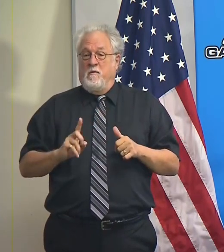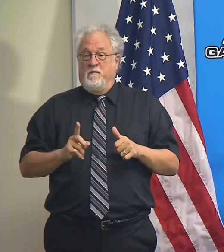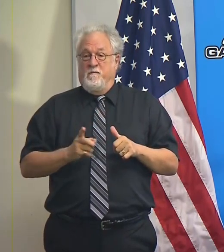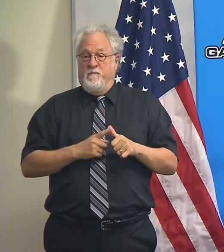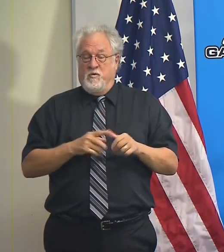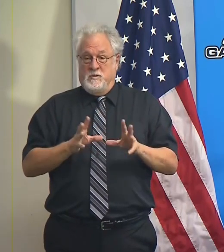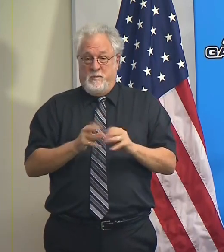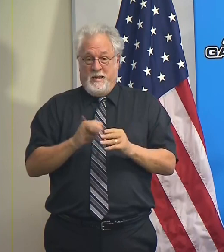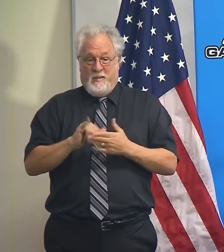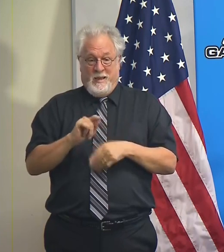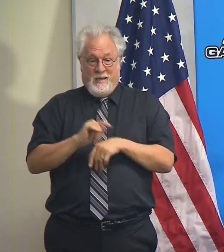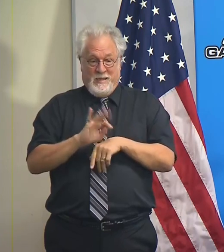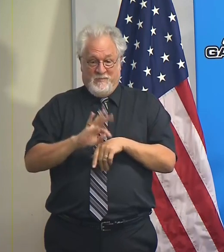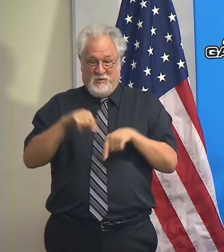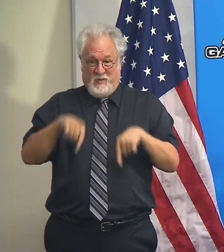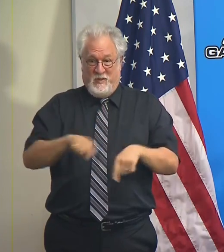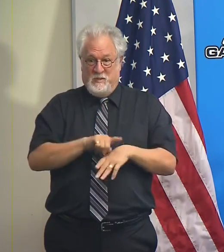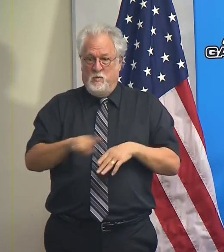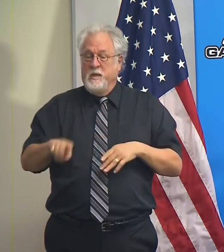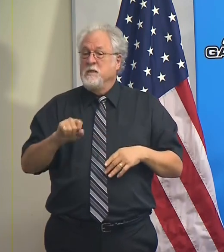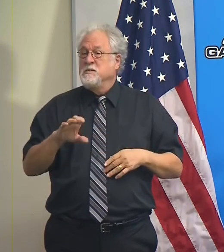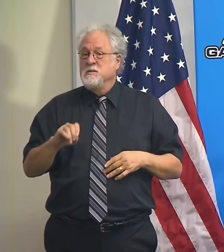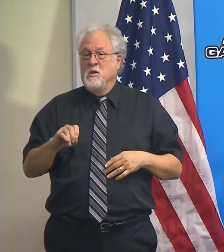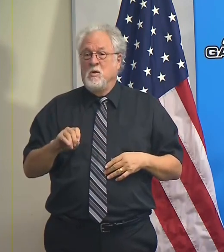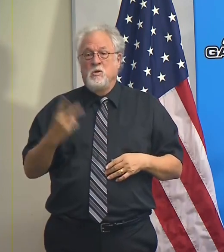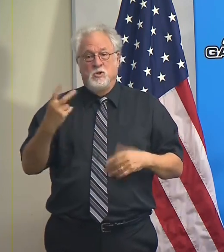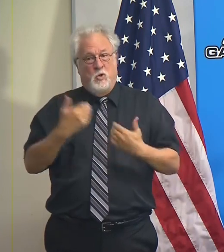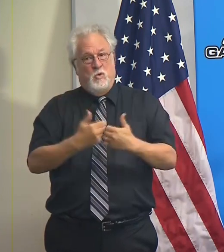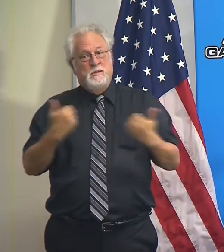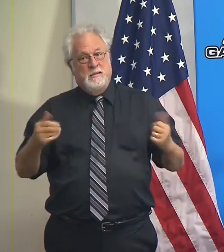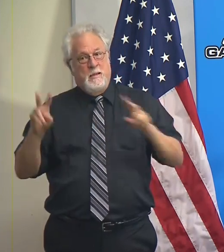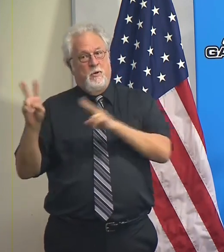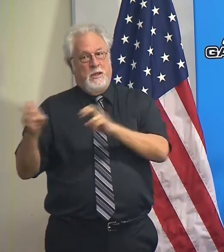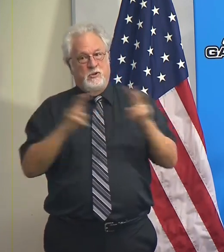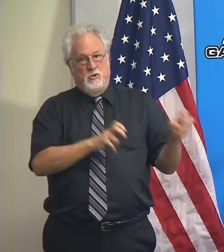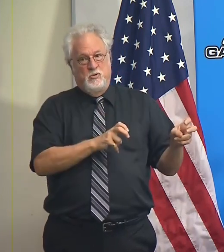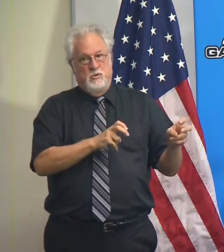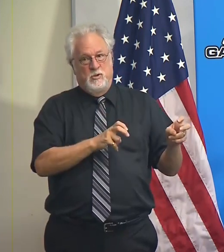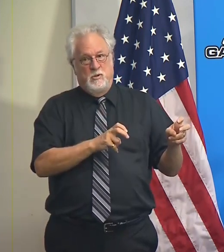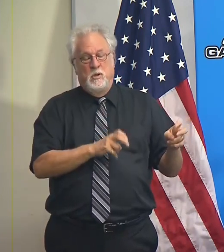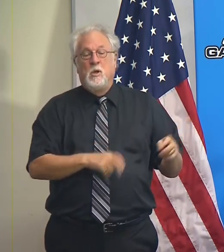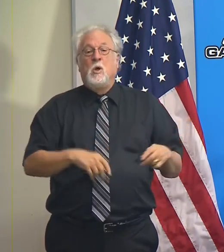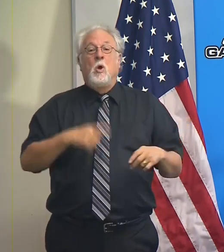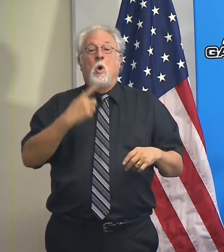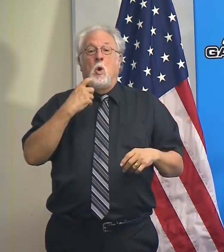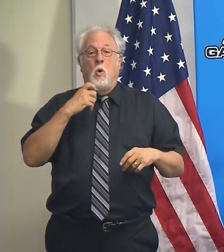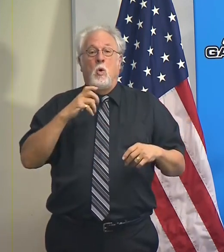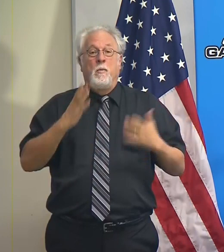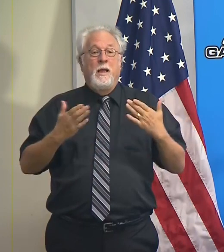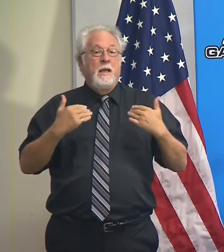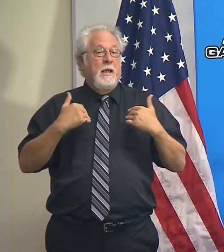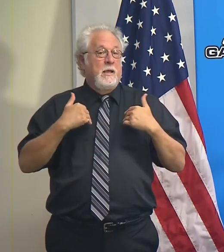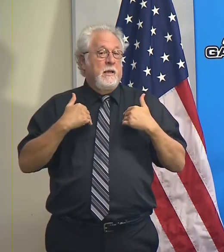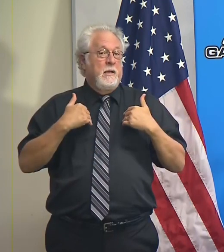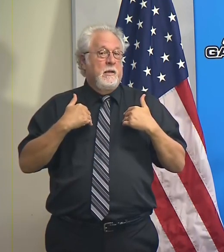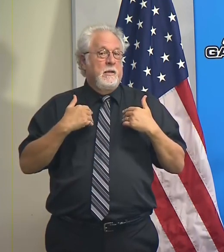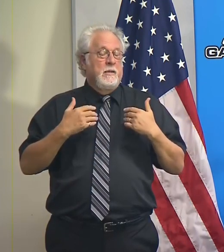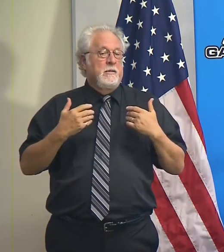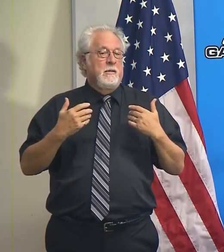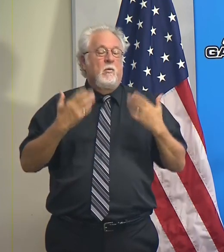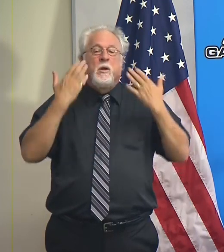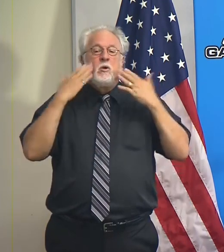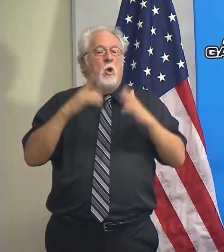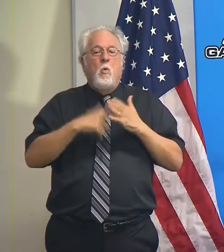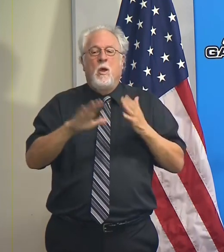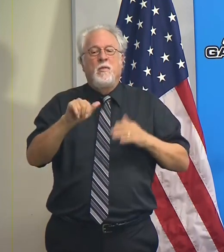meeting of that task force will be this week. so these are two separate issues. Those individuals who might still be and we don't know